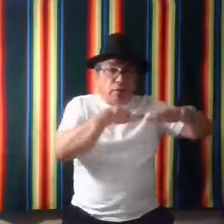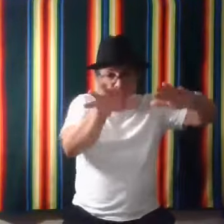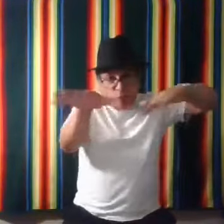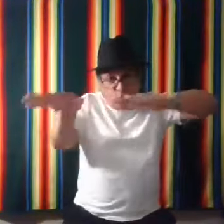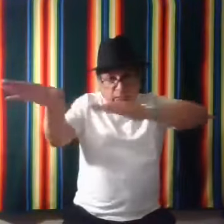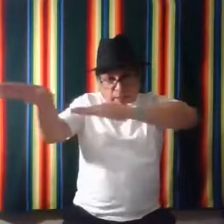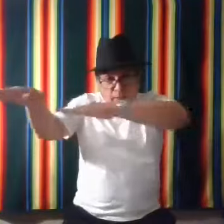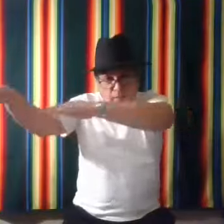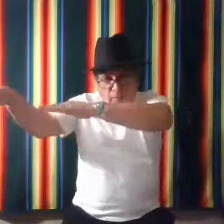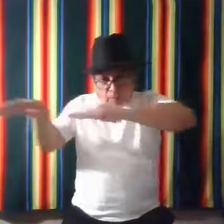wind